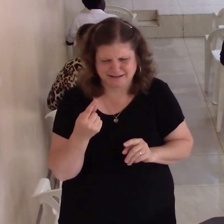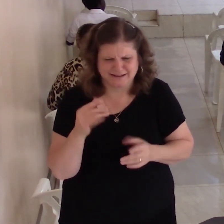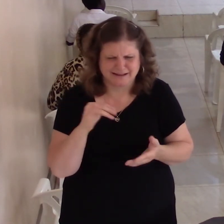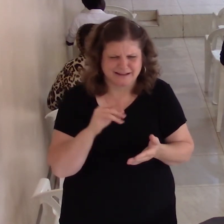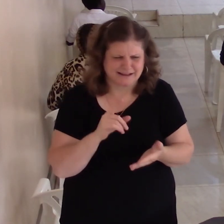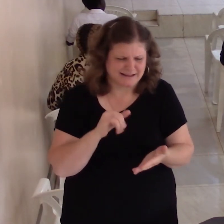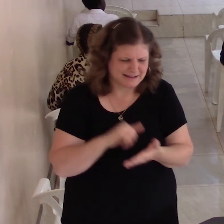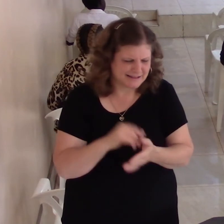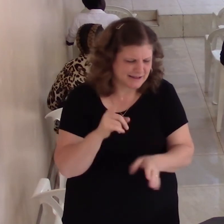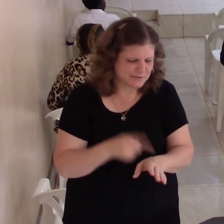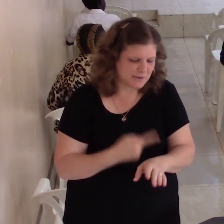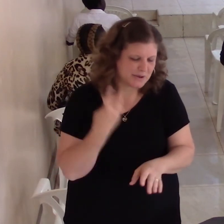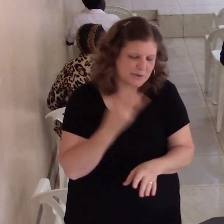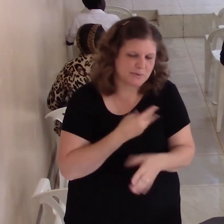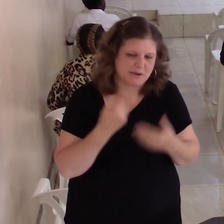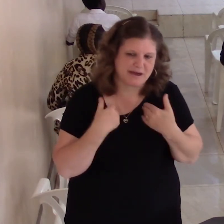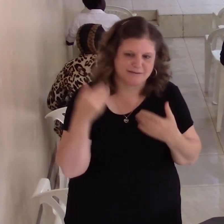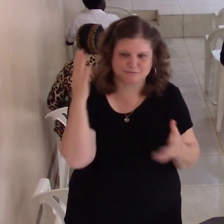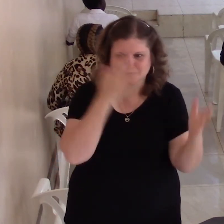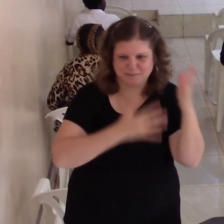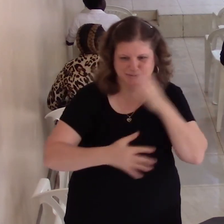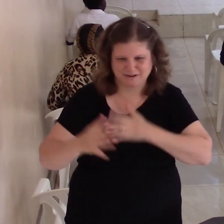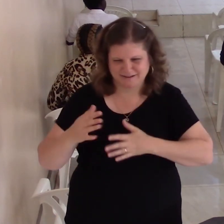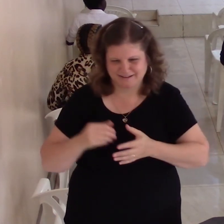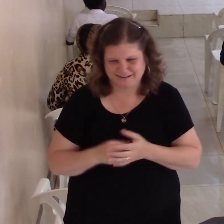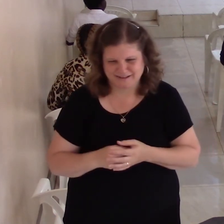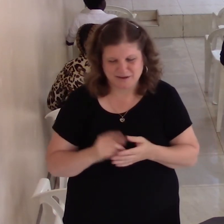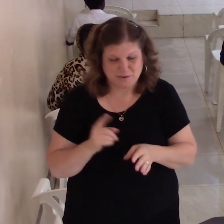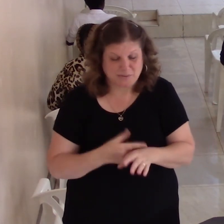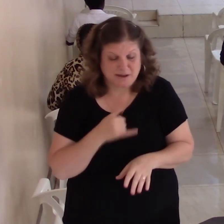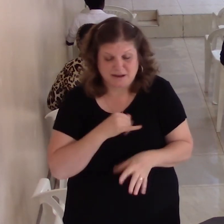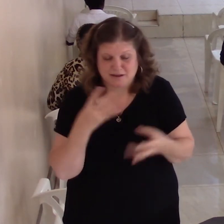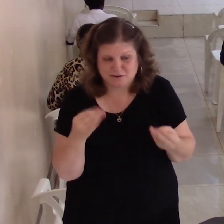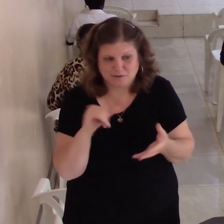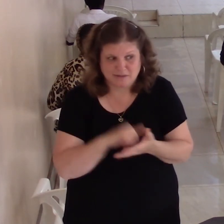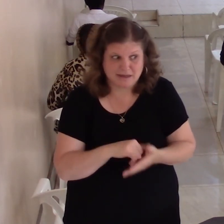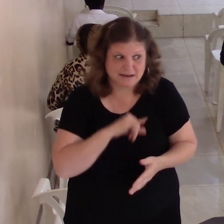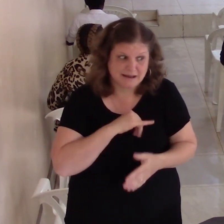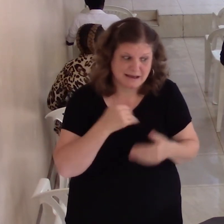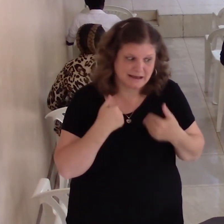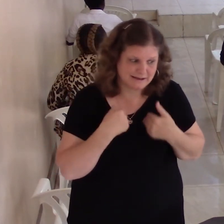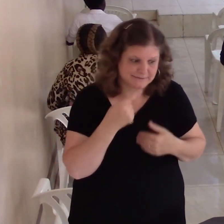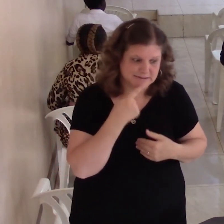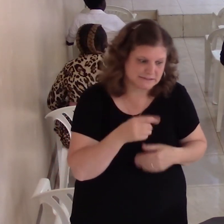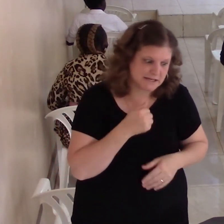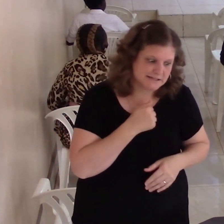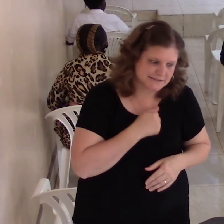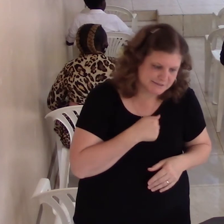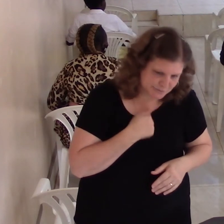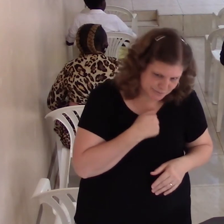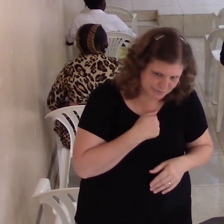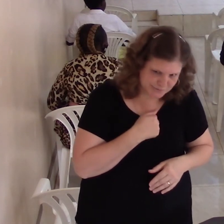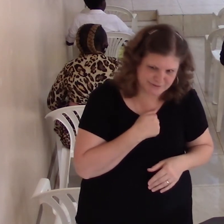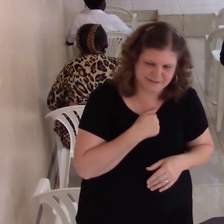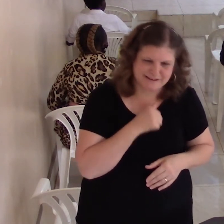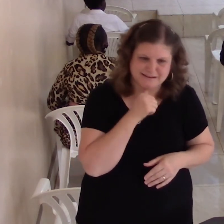next thing I say I am sorry I shouldn't have said that way right to make picture I immediately okay